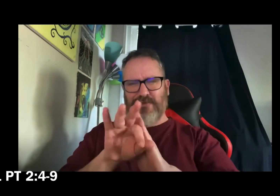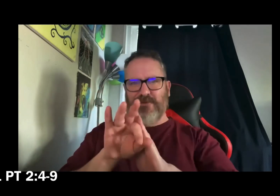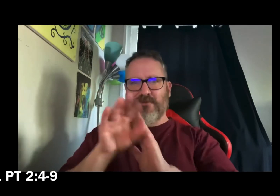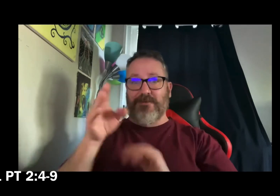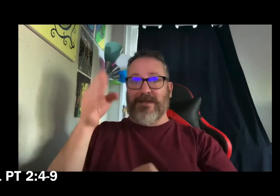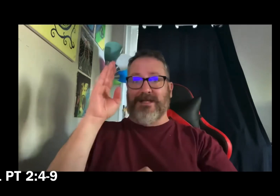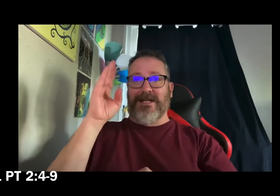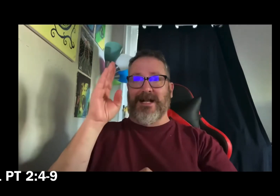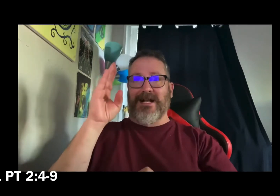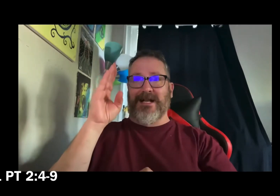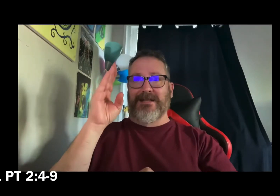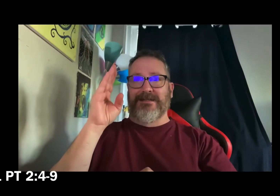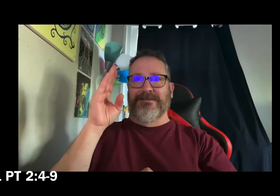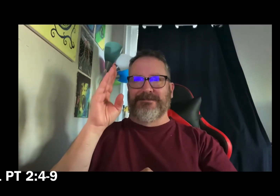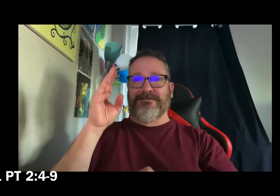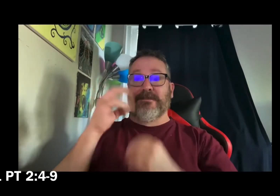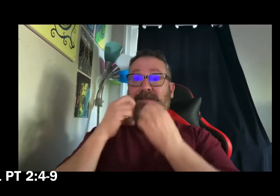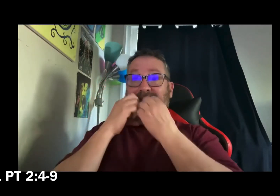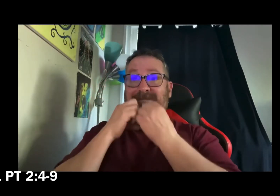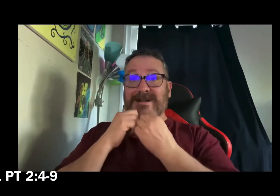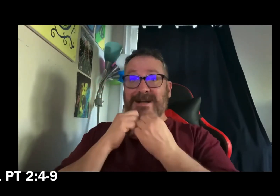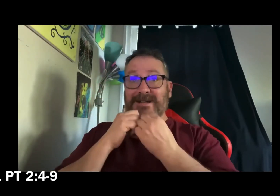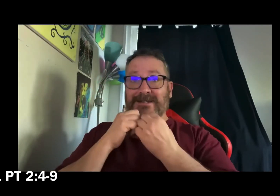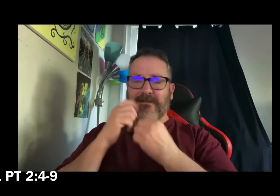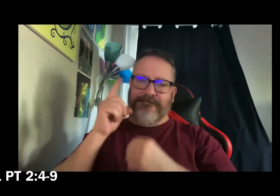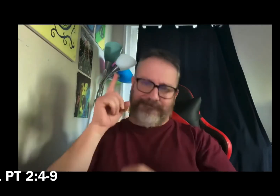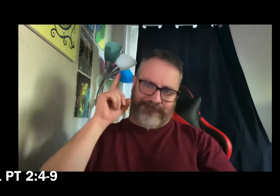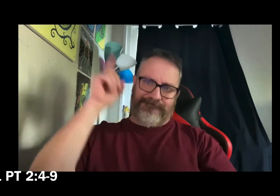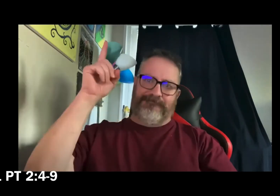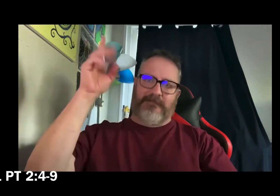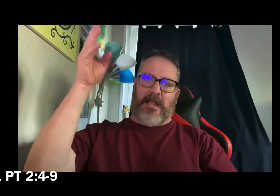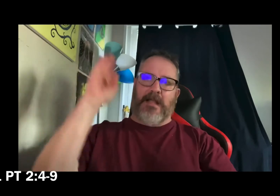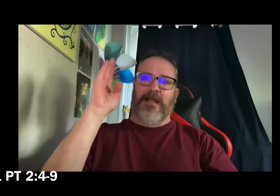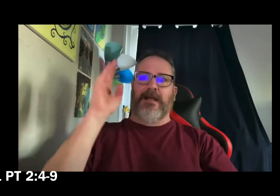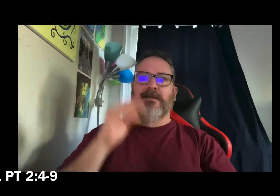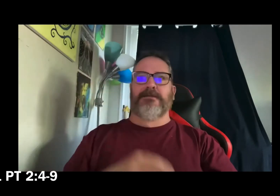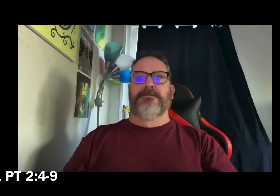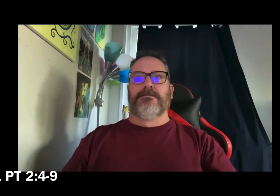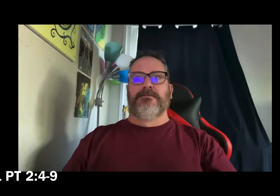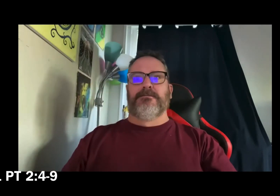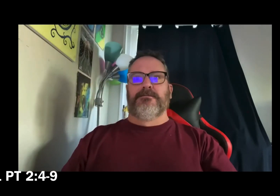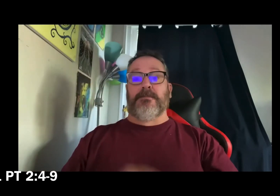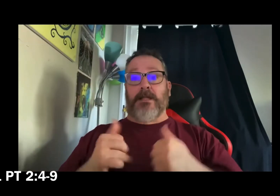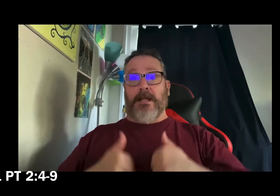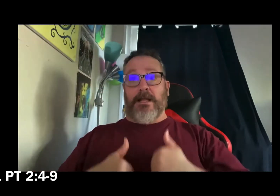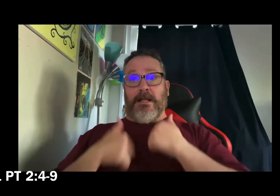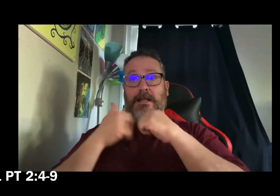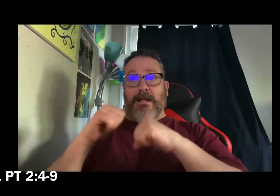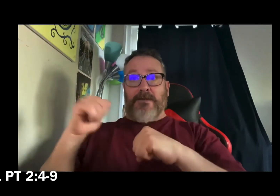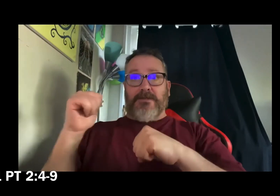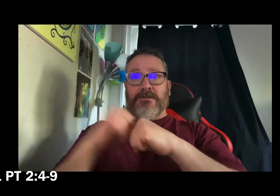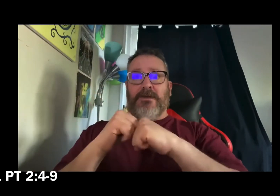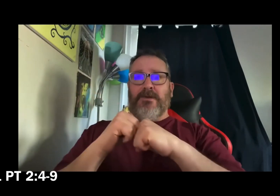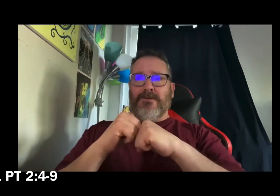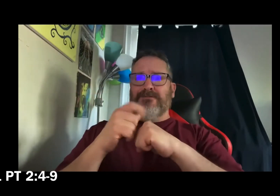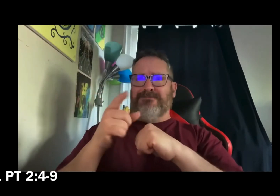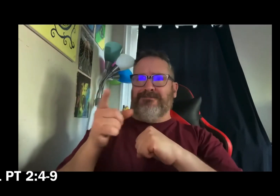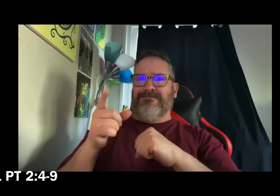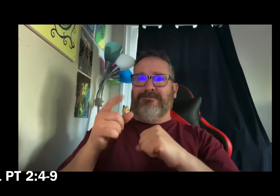but chosen and precious in the sight of God. And like living stones,